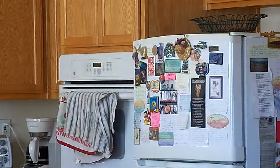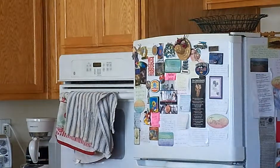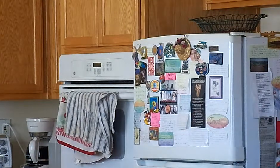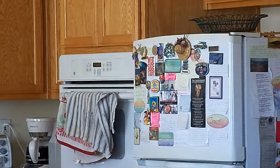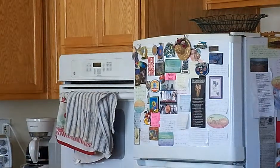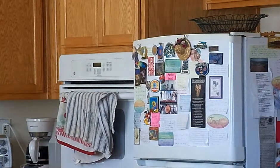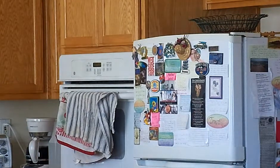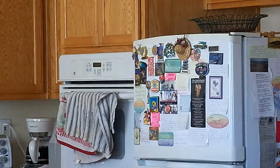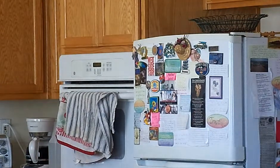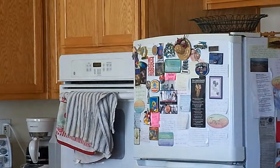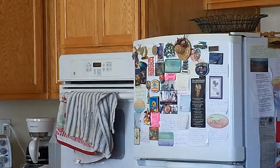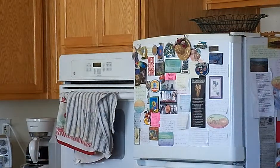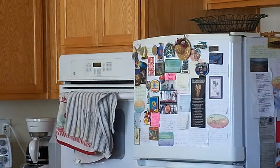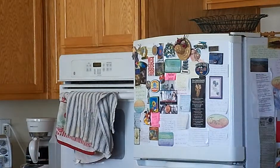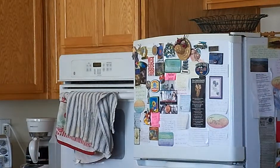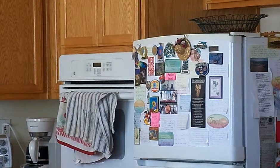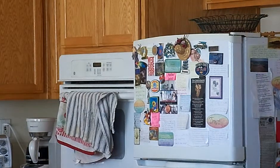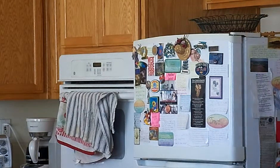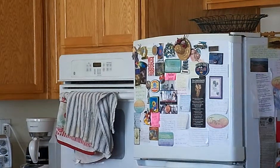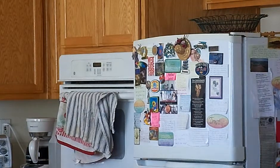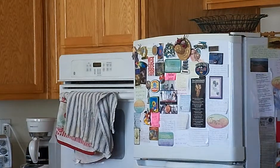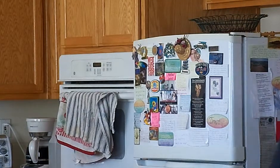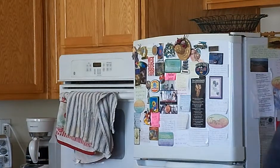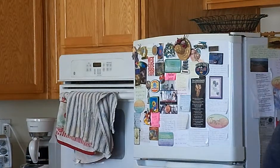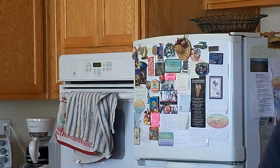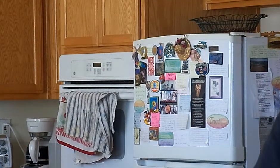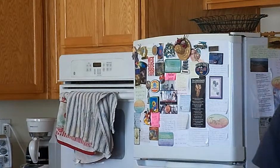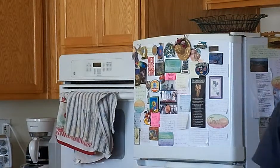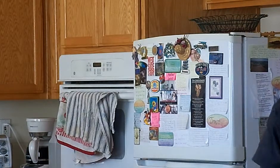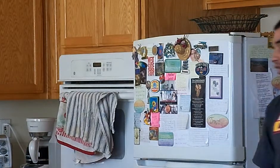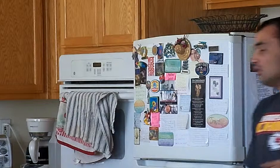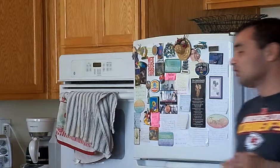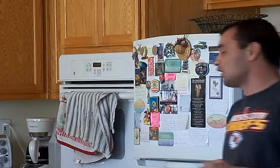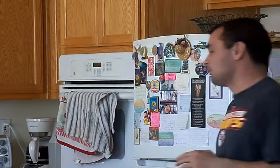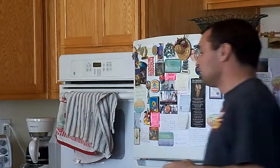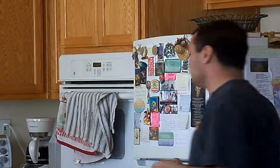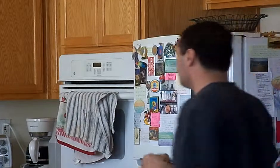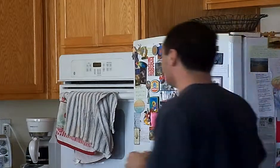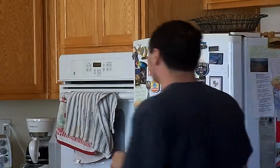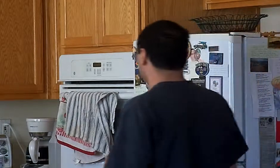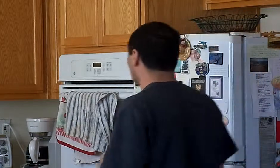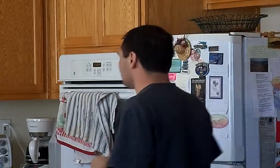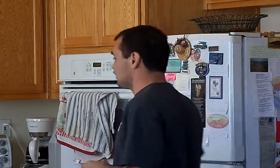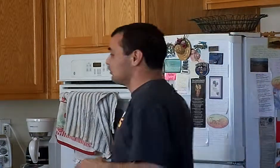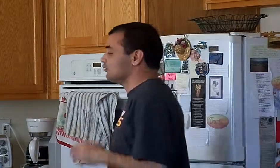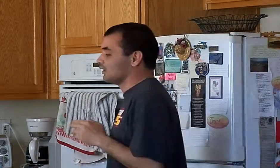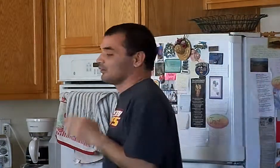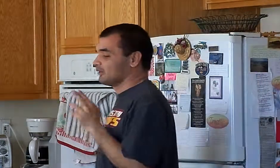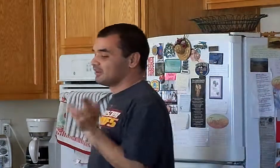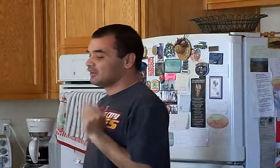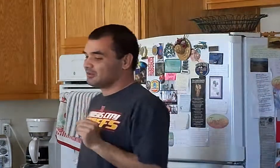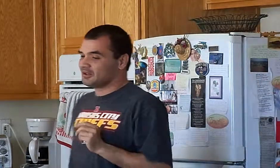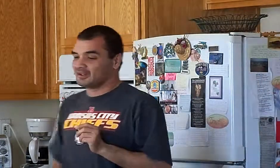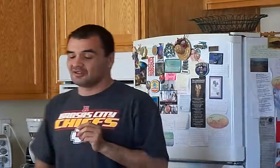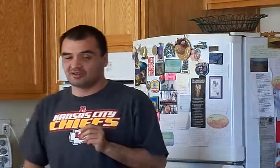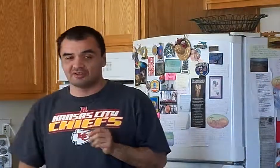Because I should have probably better explained myself. Now I know a lot of people will look at this like, you've got to be kidding me kind of deal.